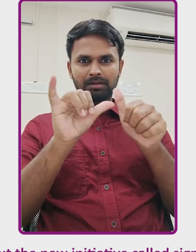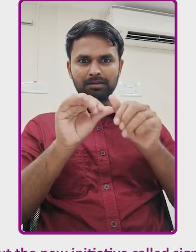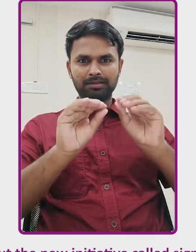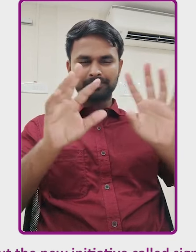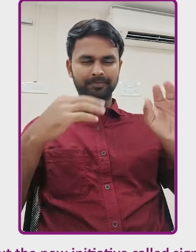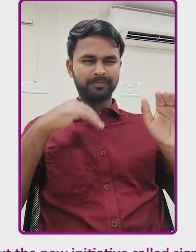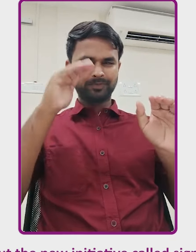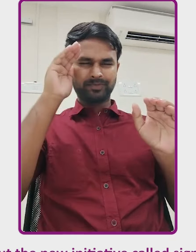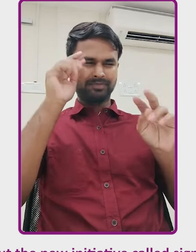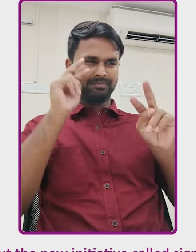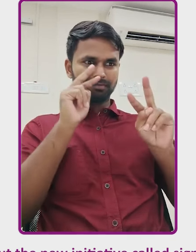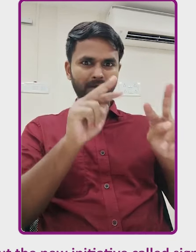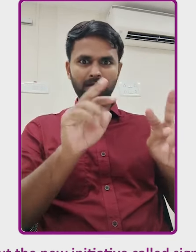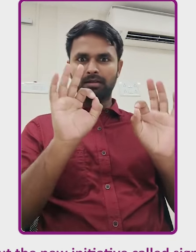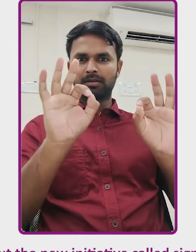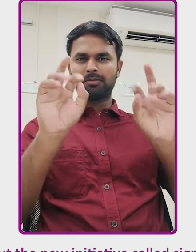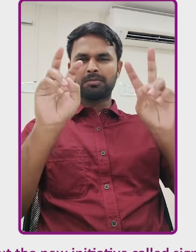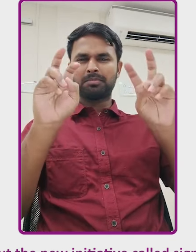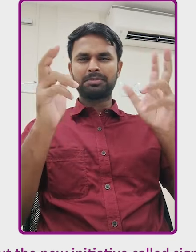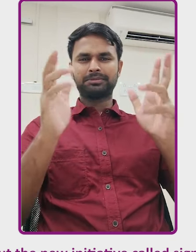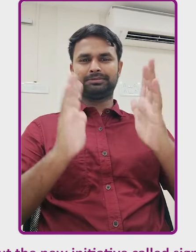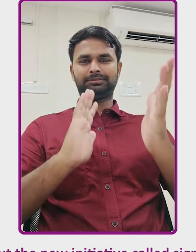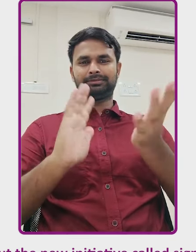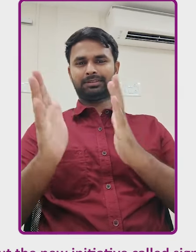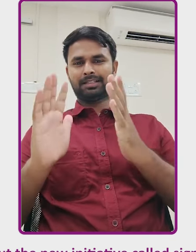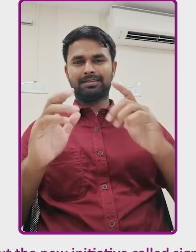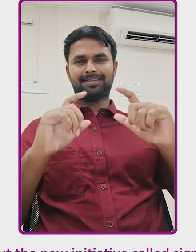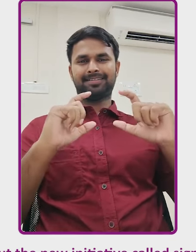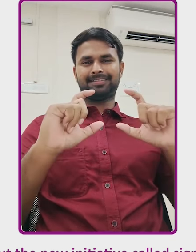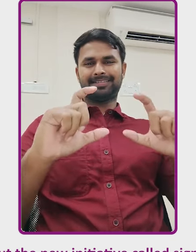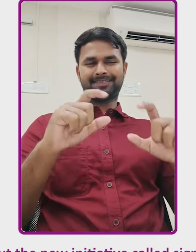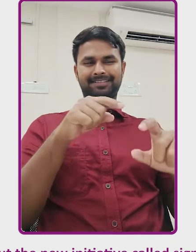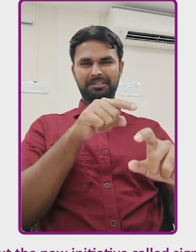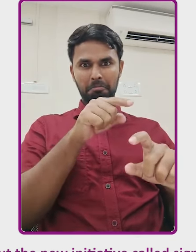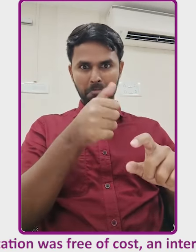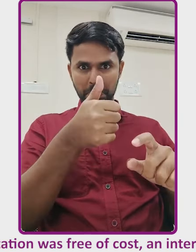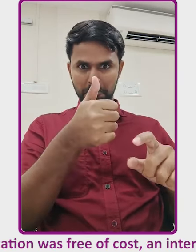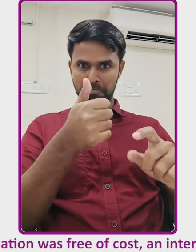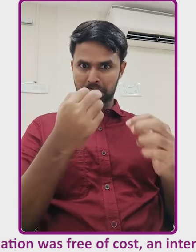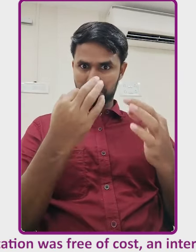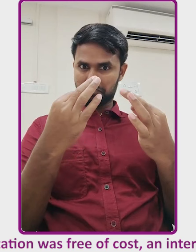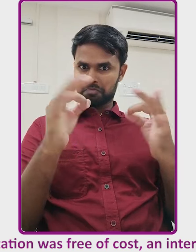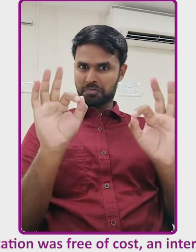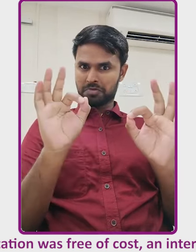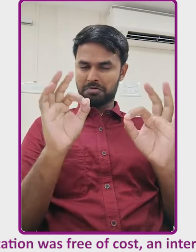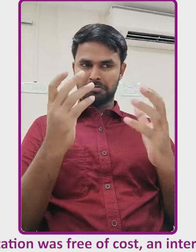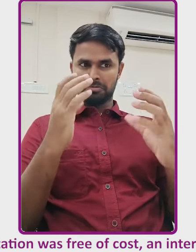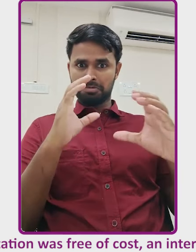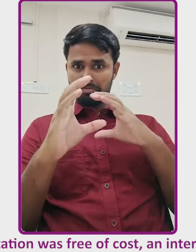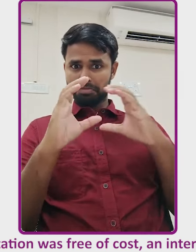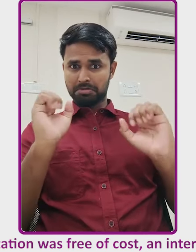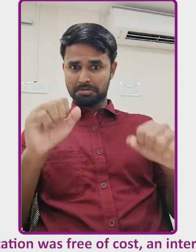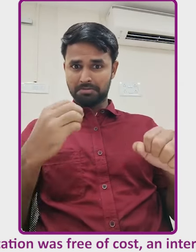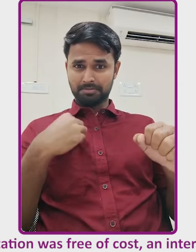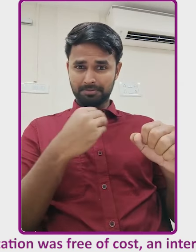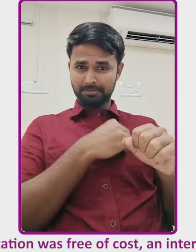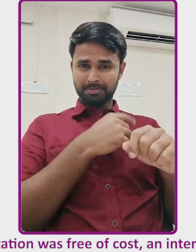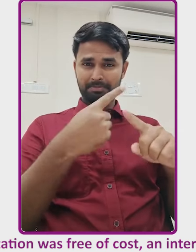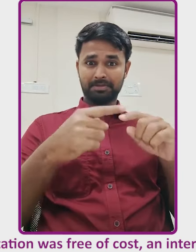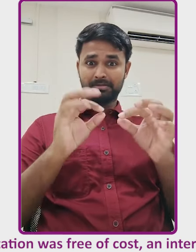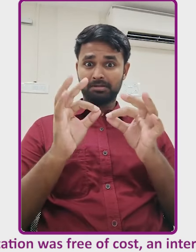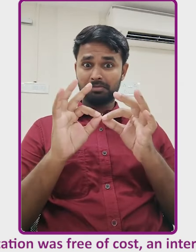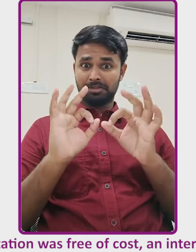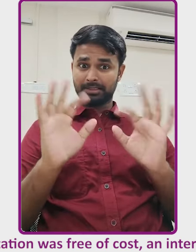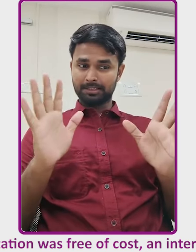I got to know about the new Science Care initiative from YouTube where I saw that the consultation was free